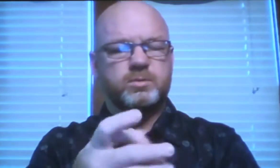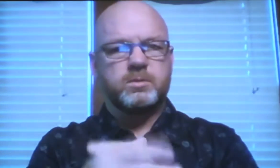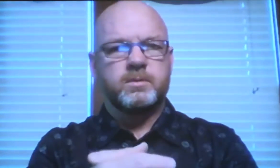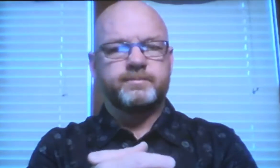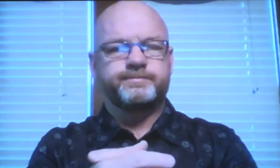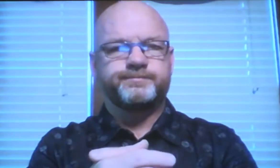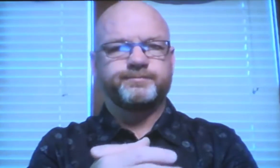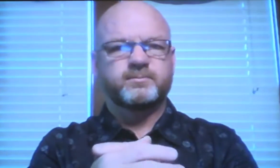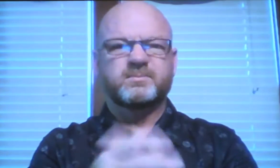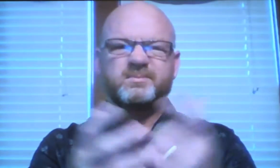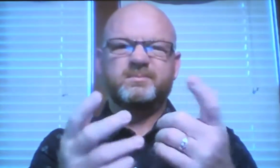Septic Church.